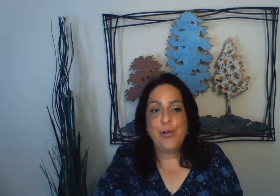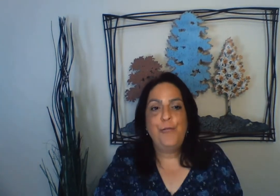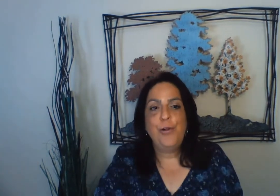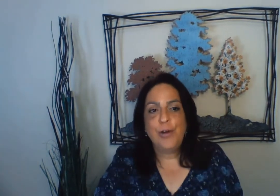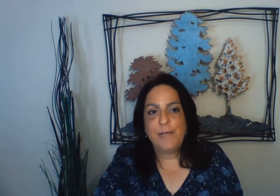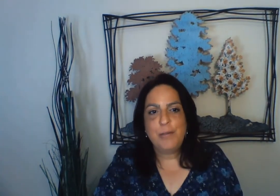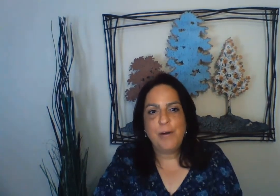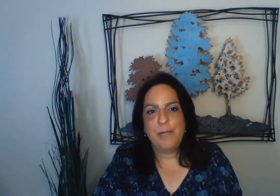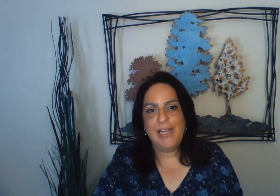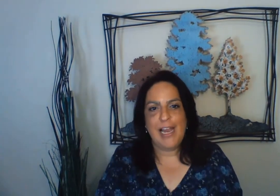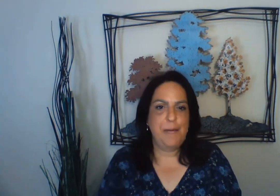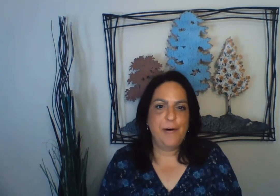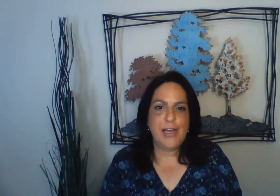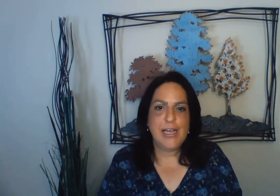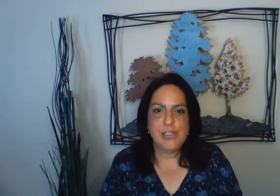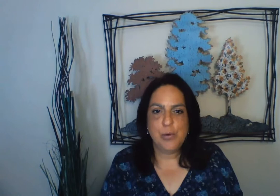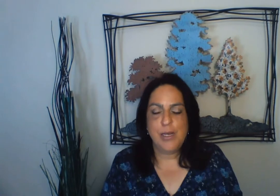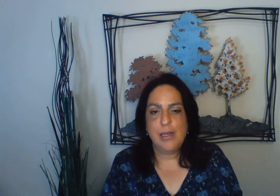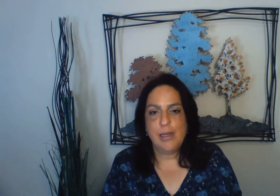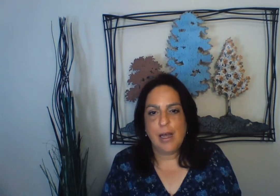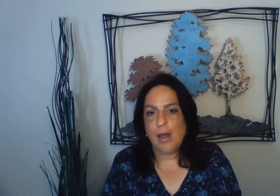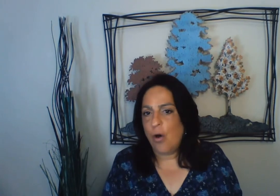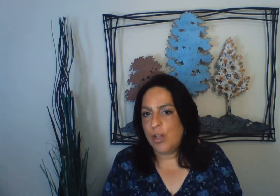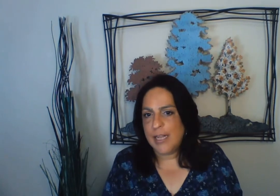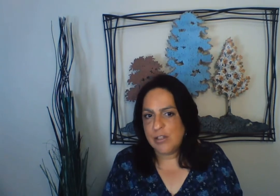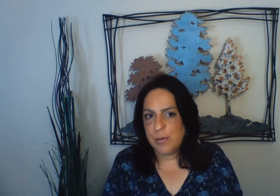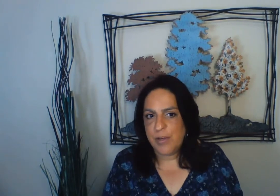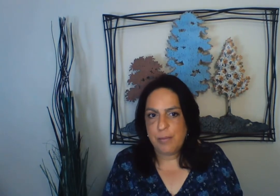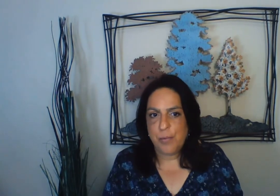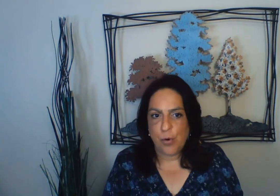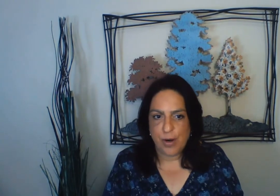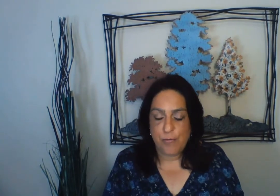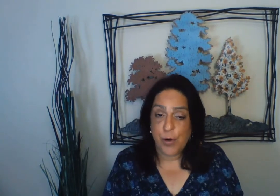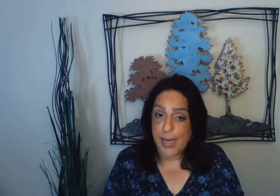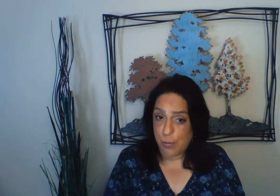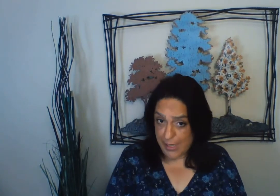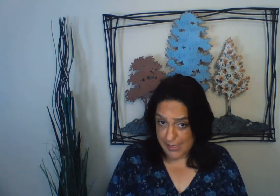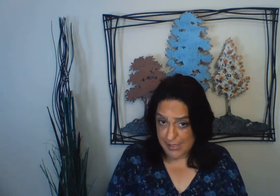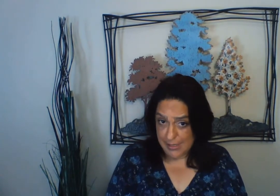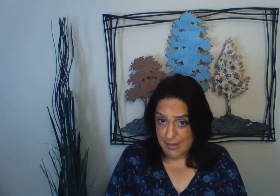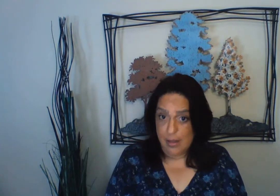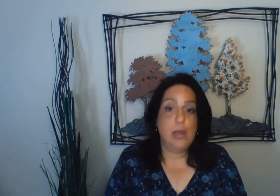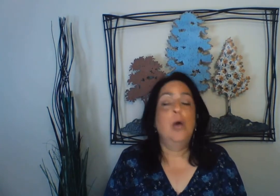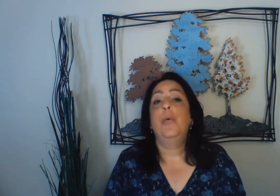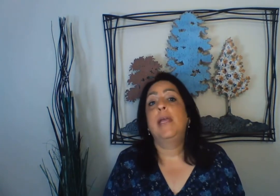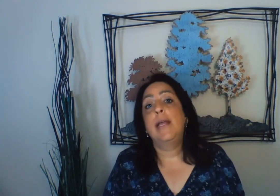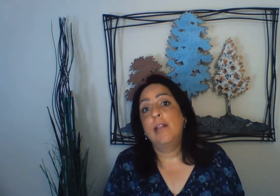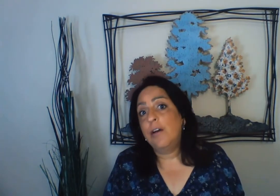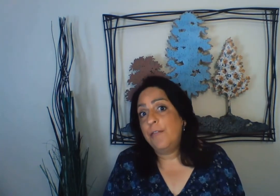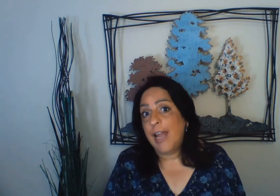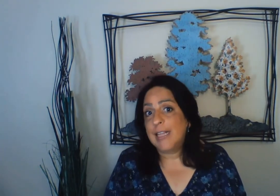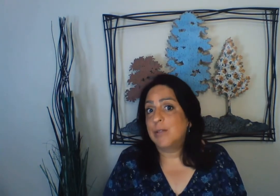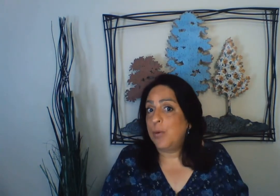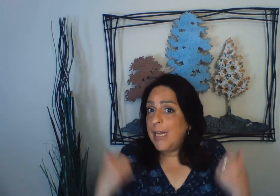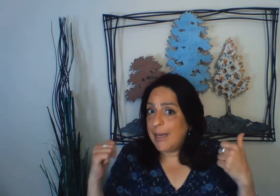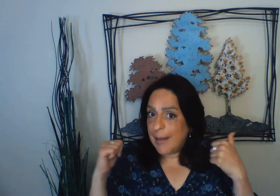Your Pflugerville Public Library is doing online summer reading program for eight weeks. We kicked off last week.